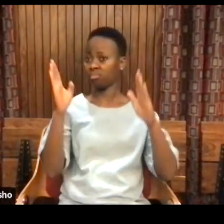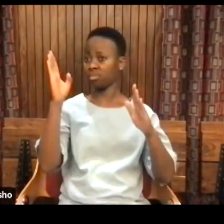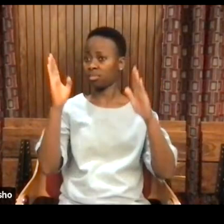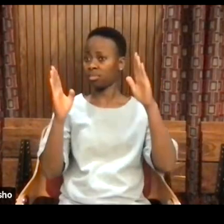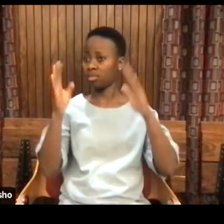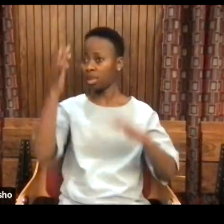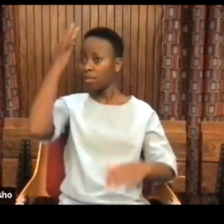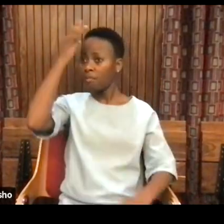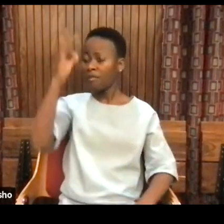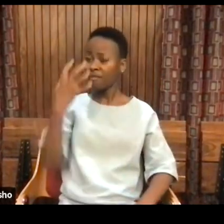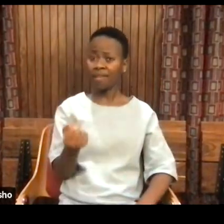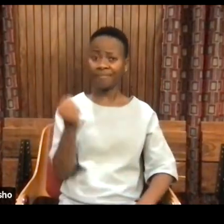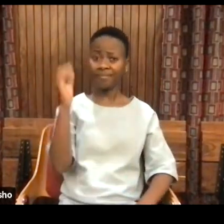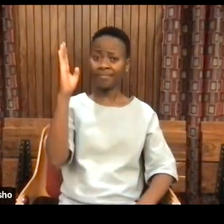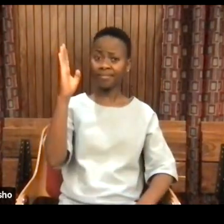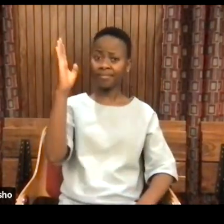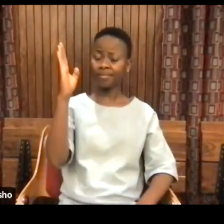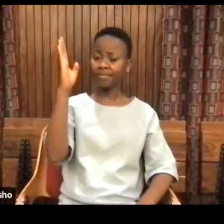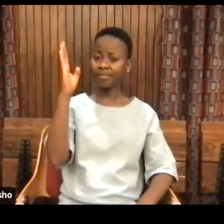Yes, Prof, you had your hand up.